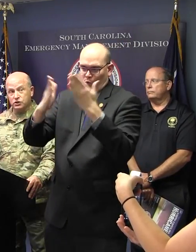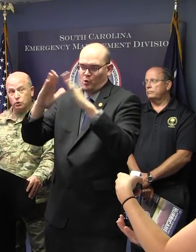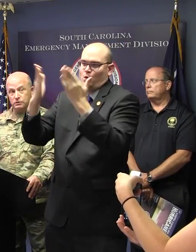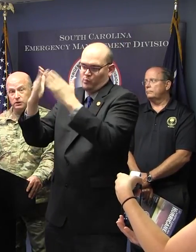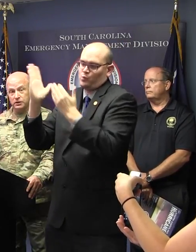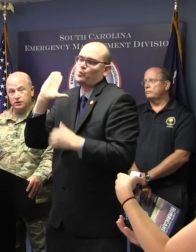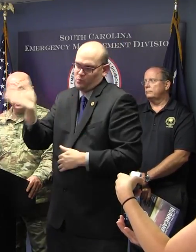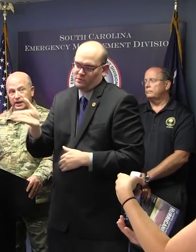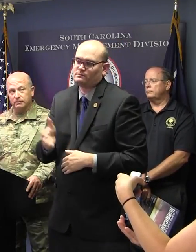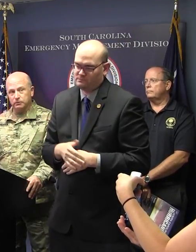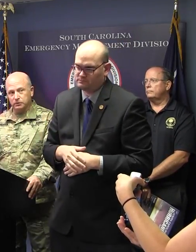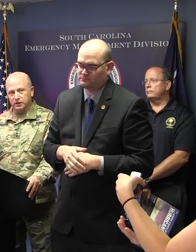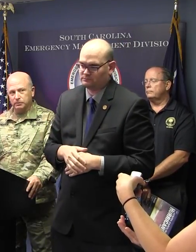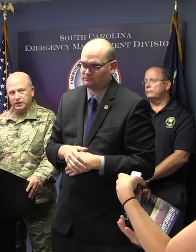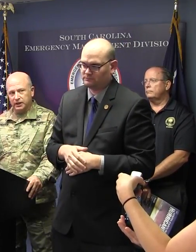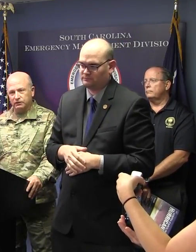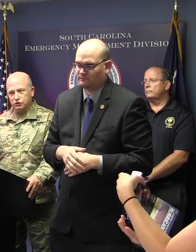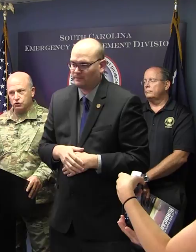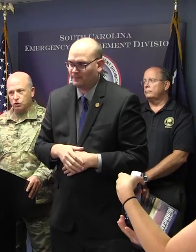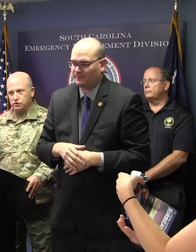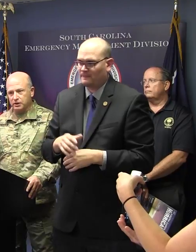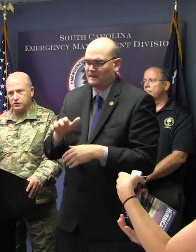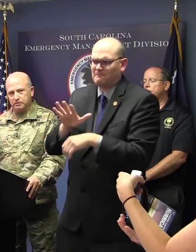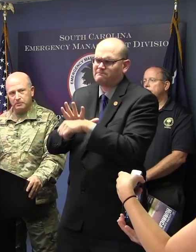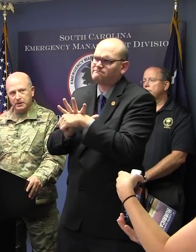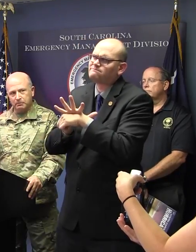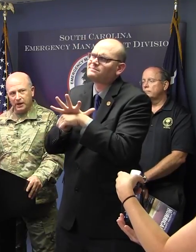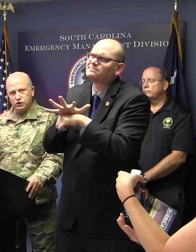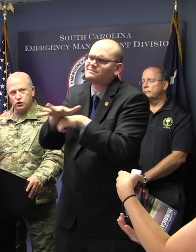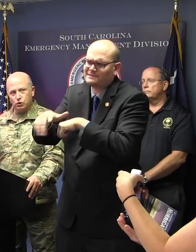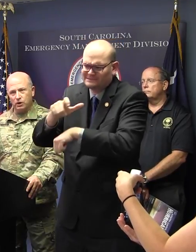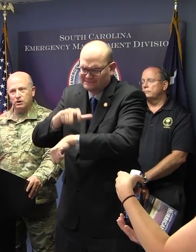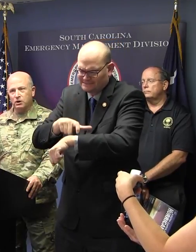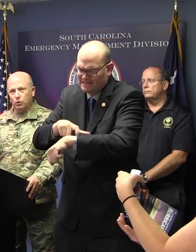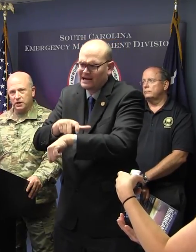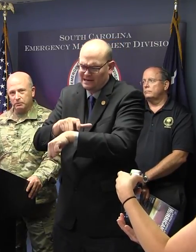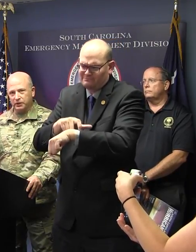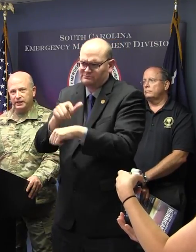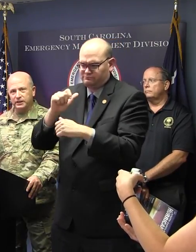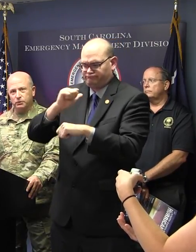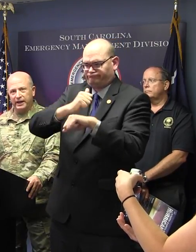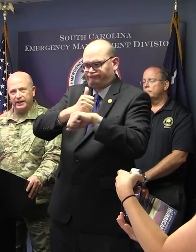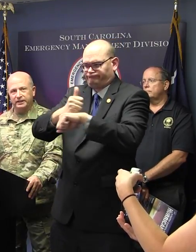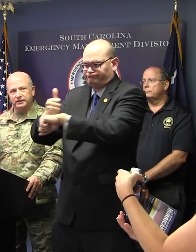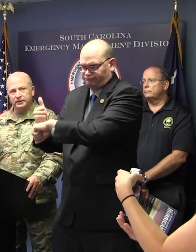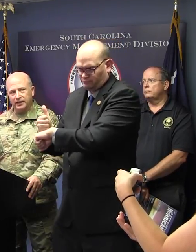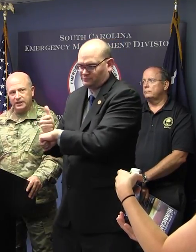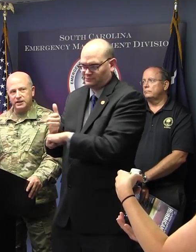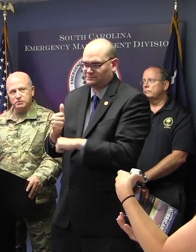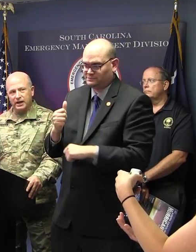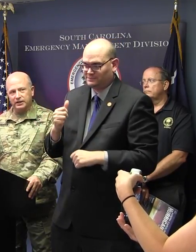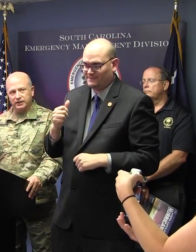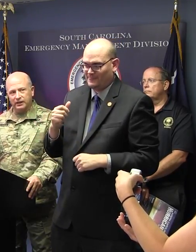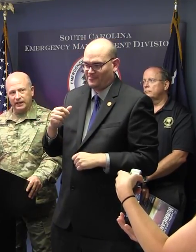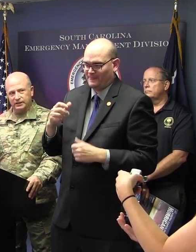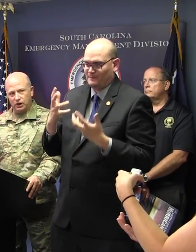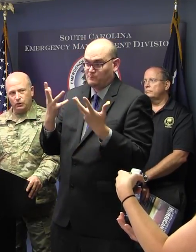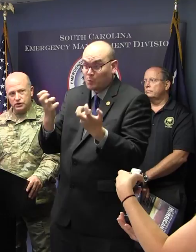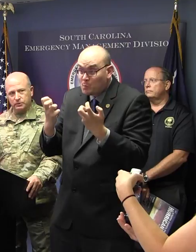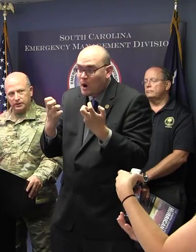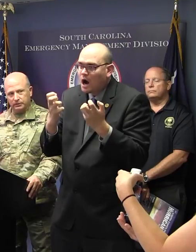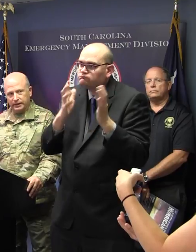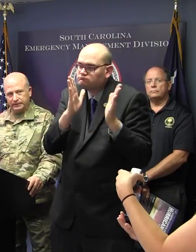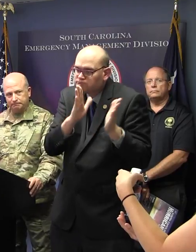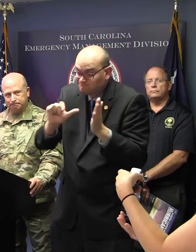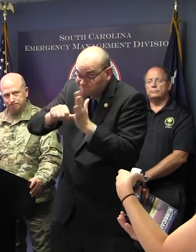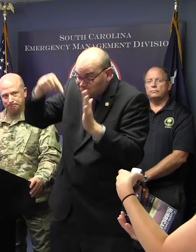don't even know what this storm is going to do yet. But the governor just wants us to make sure we're completely ready like Team South Carolina is